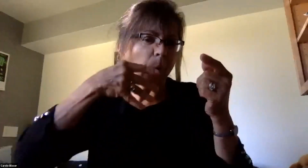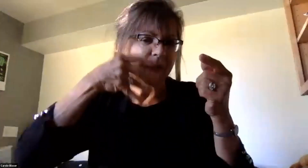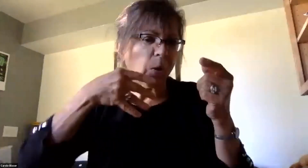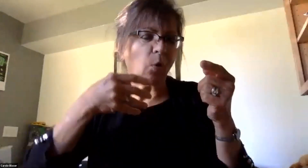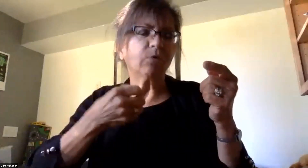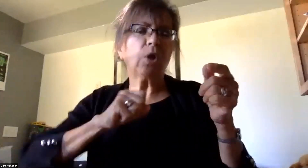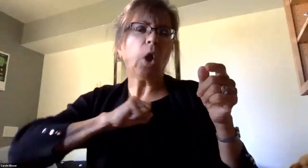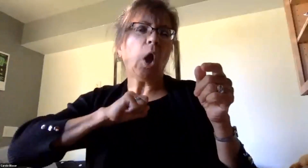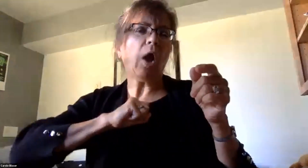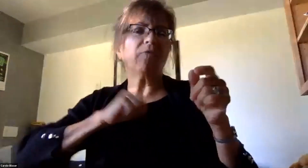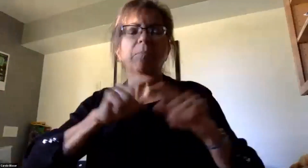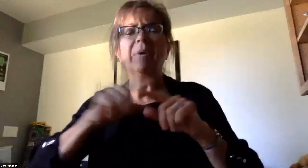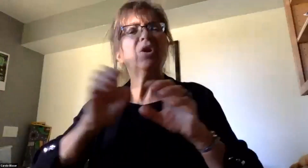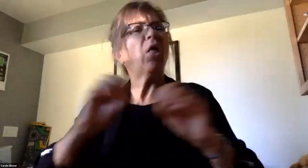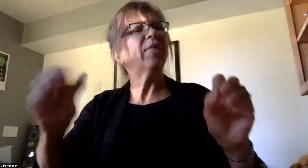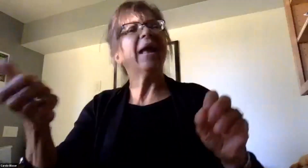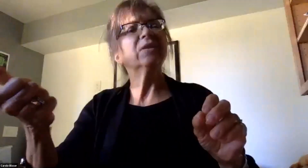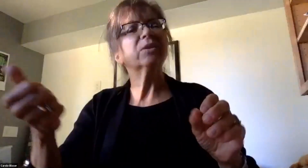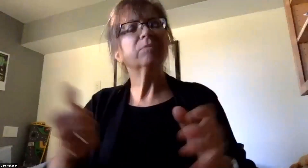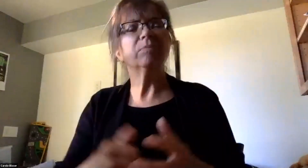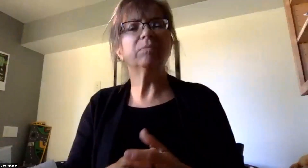not exhibit any other symptoms?